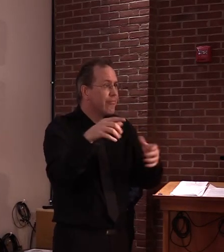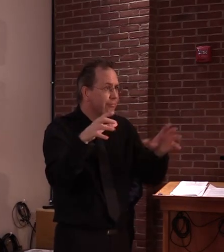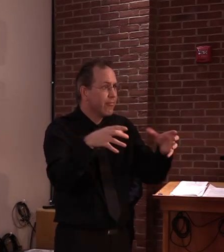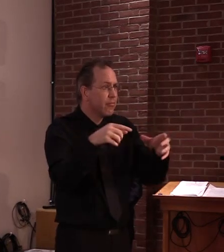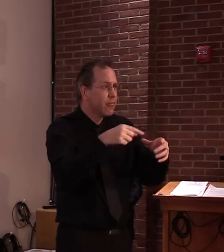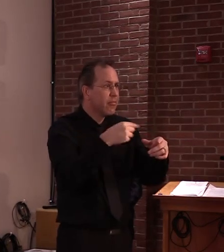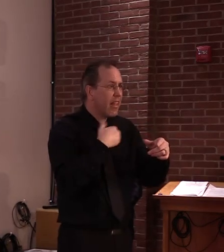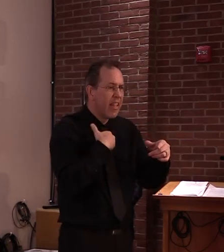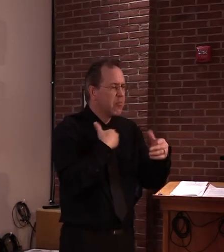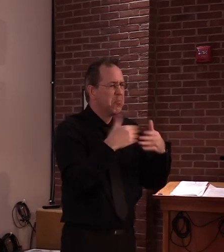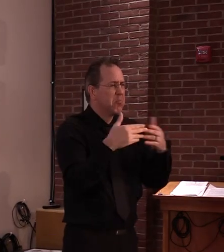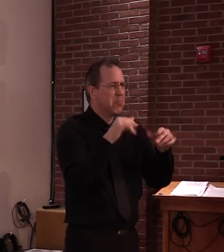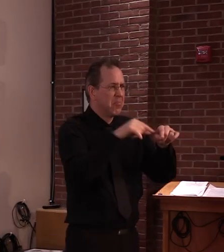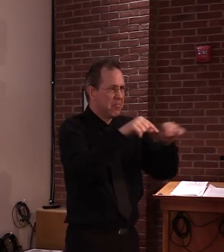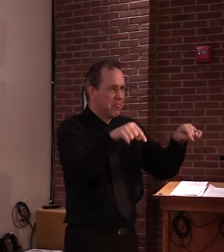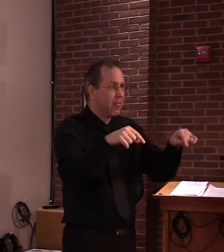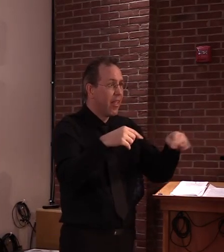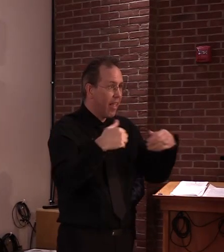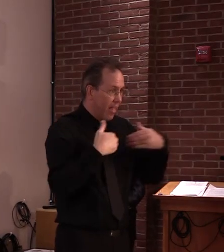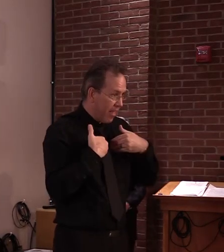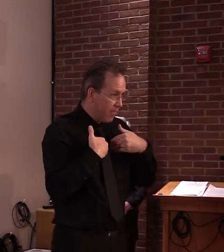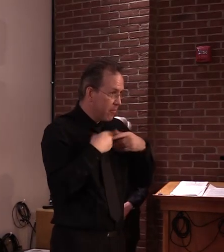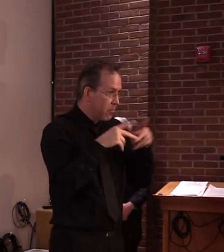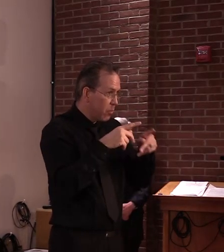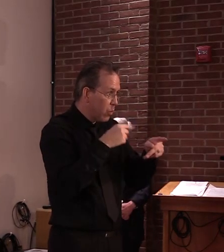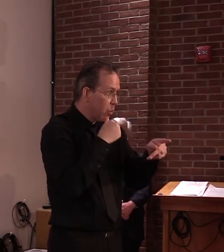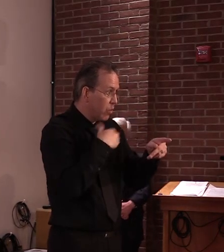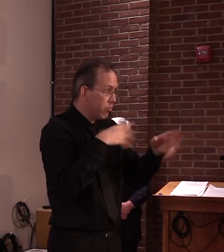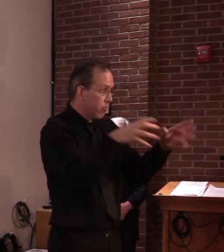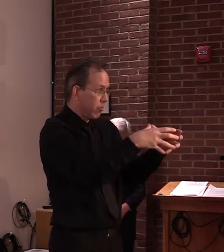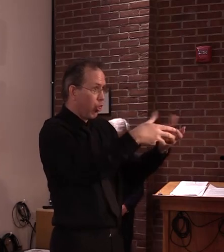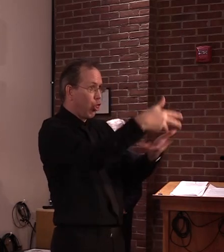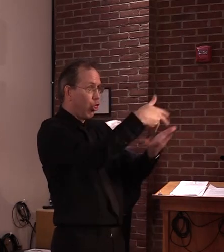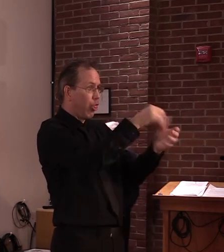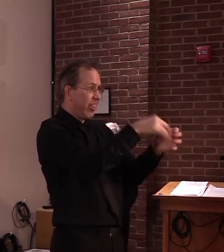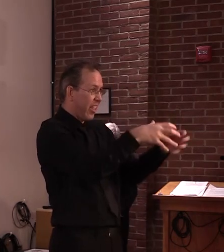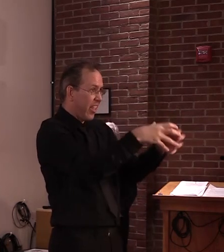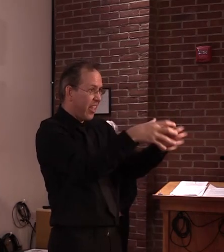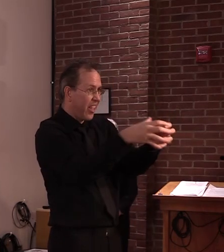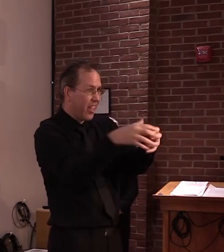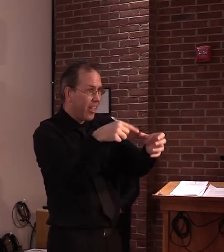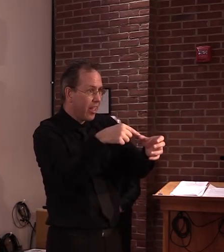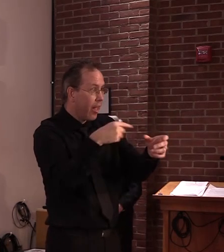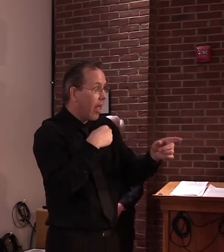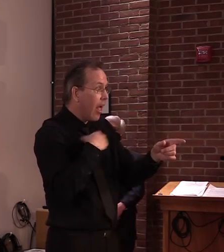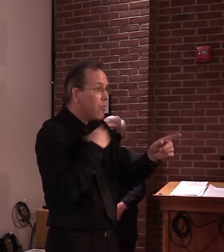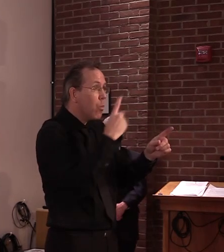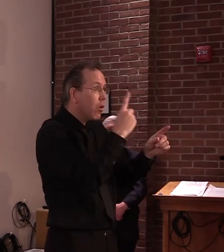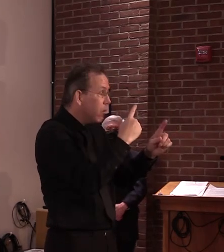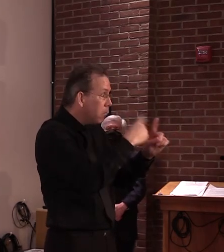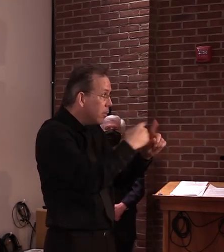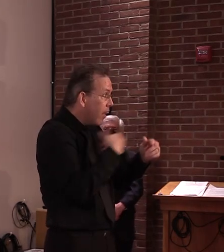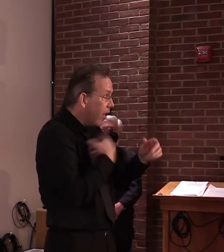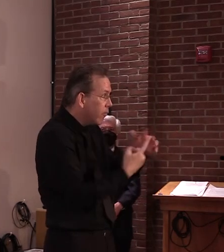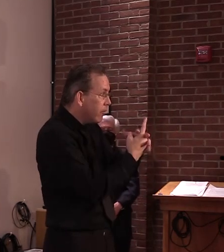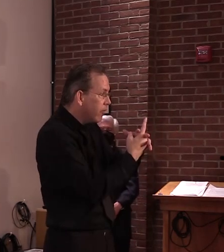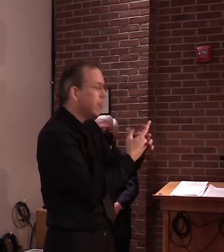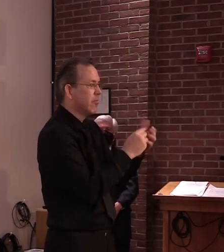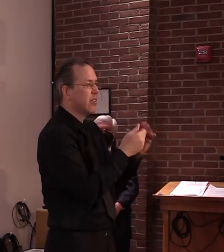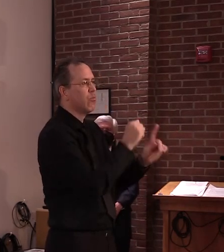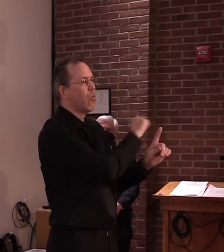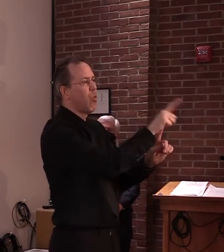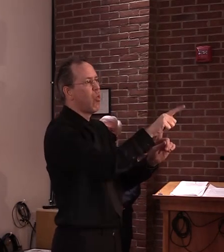really matter. It triggers an immediate, uh, response from public health that staff and